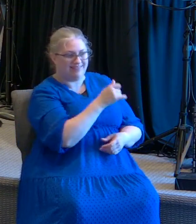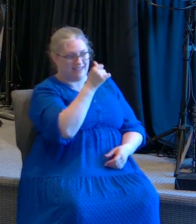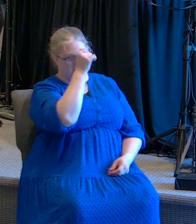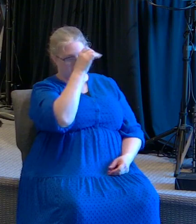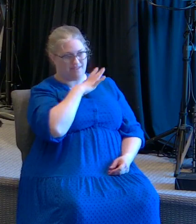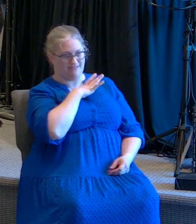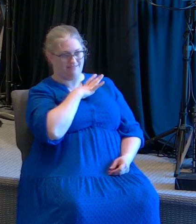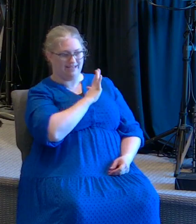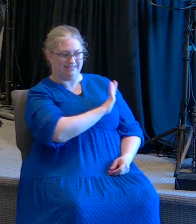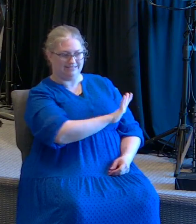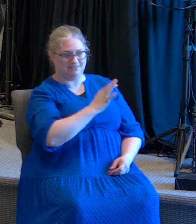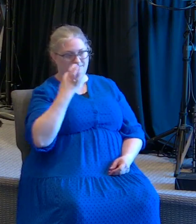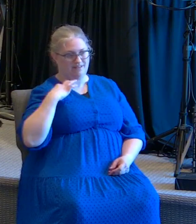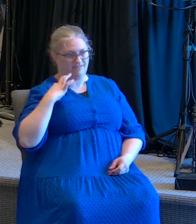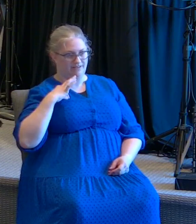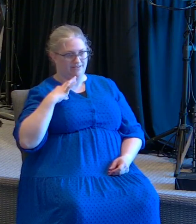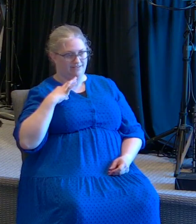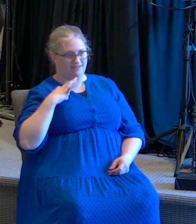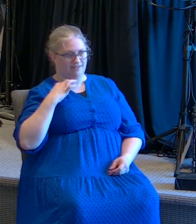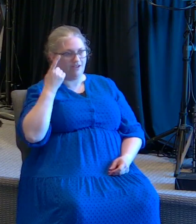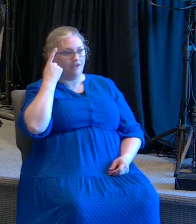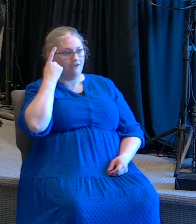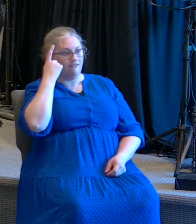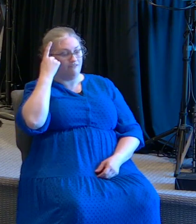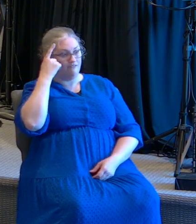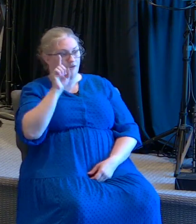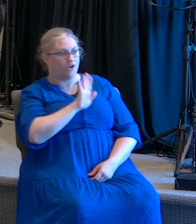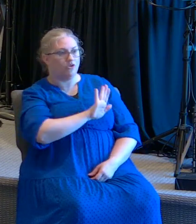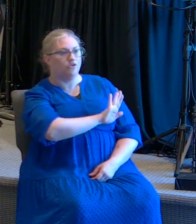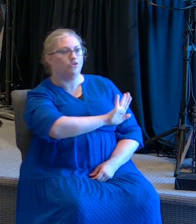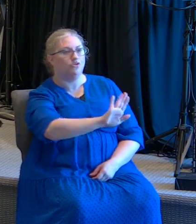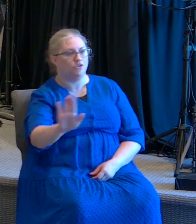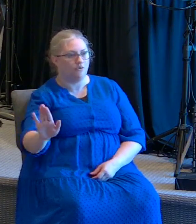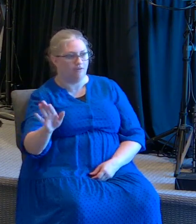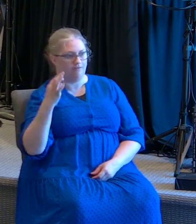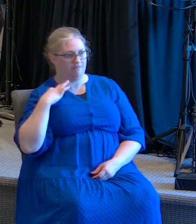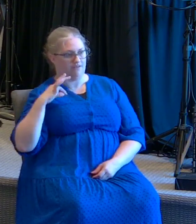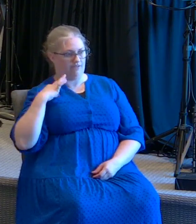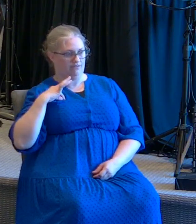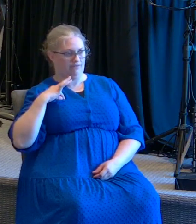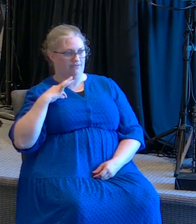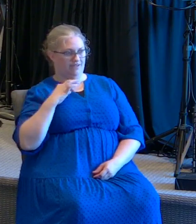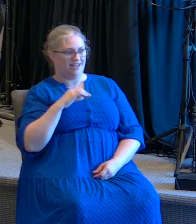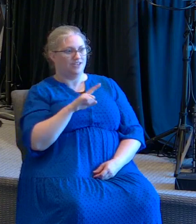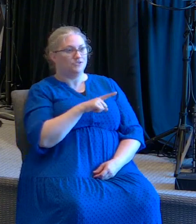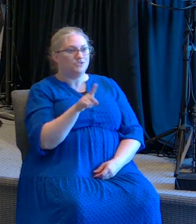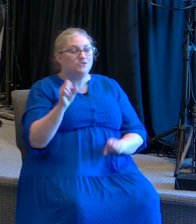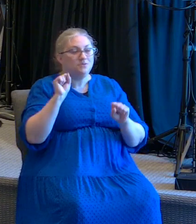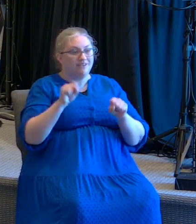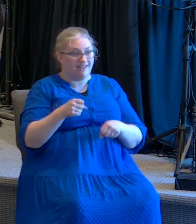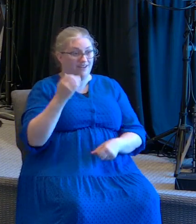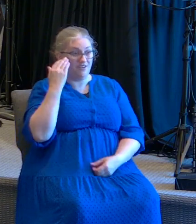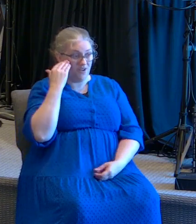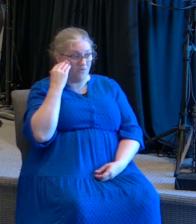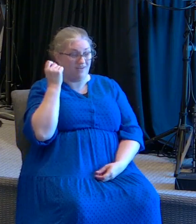del paralítico. He said it was for your benefit. Era para los que estaban mirando. That you might know that I have power to forgive sin.